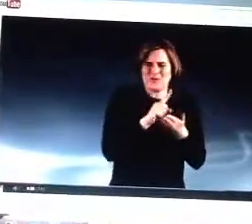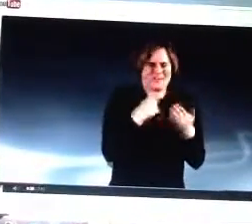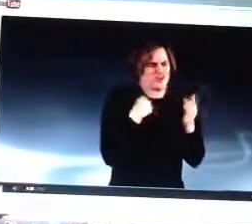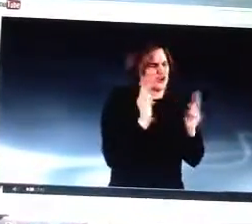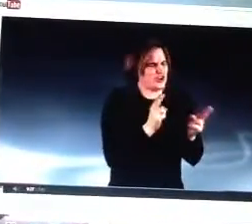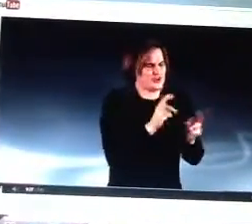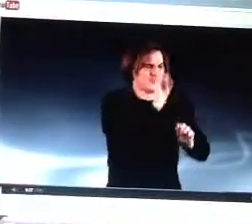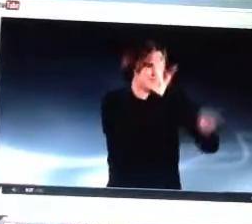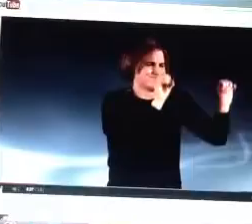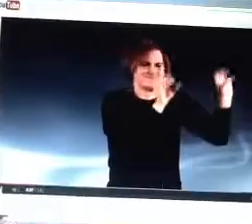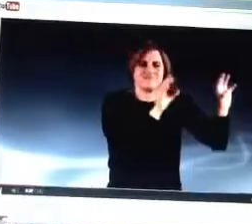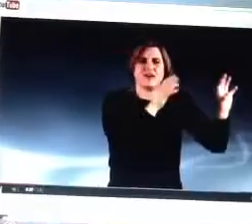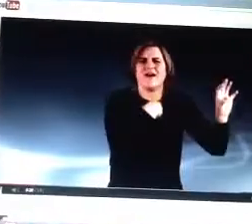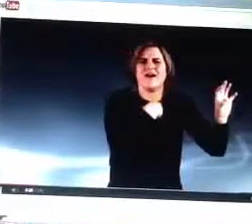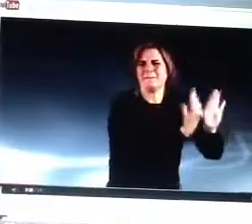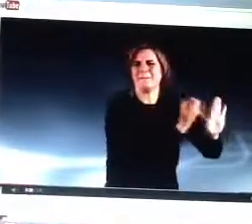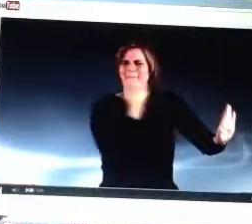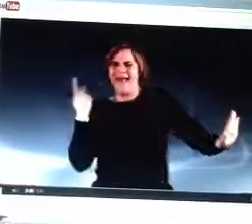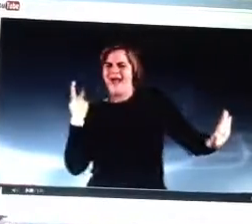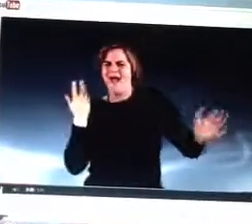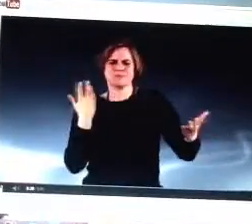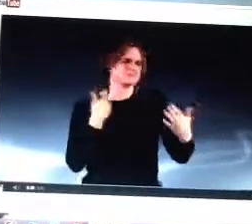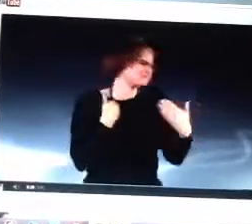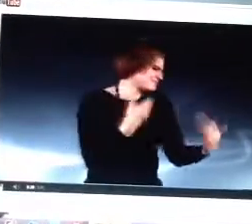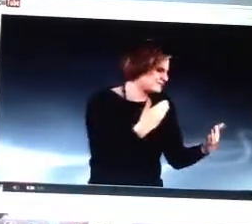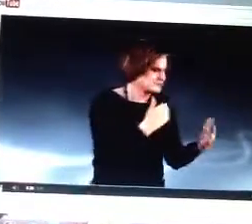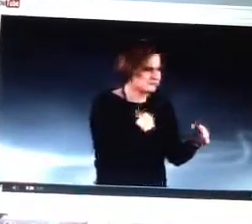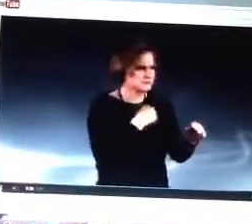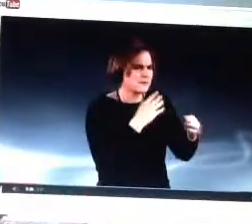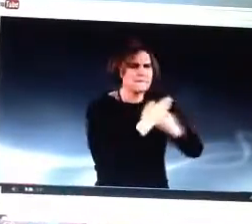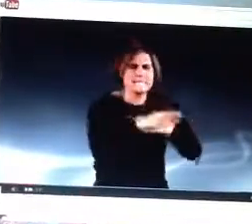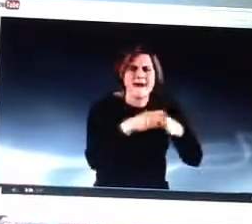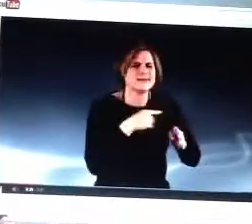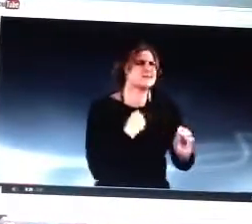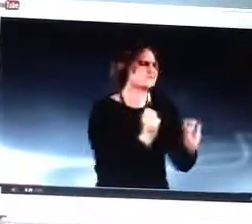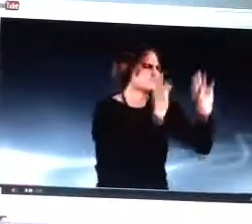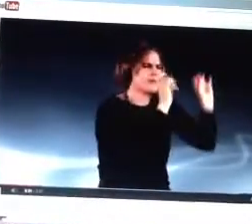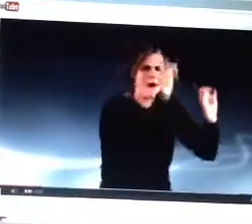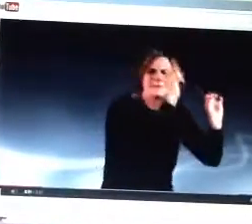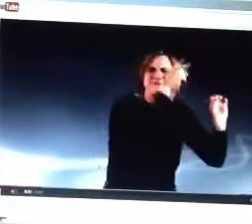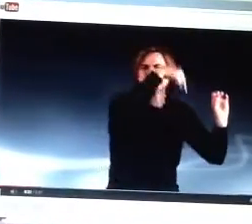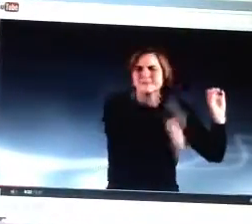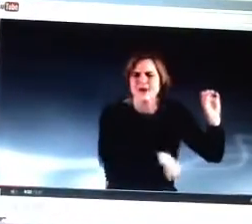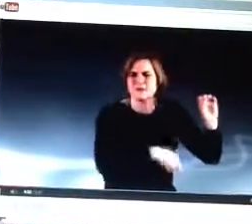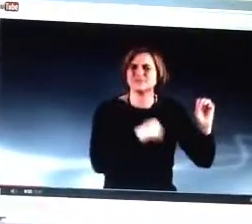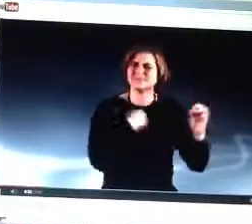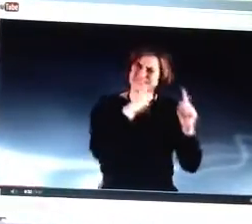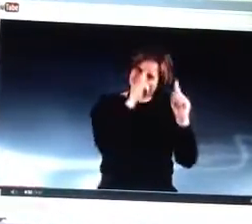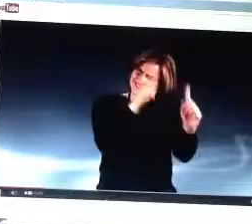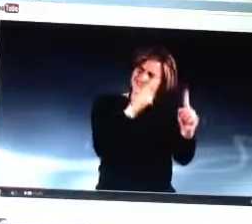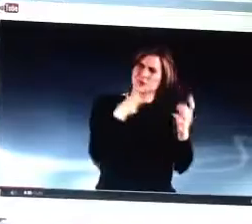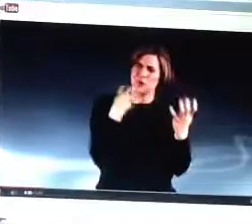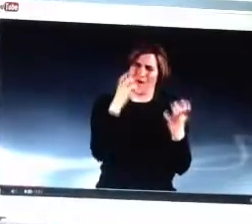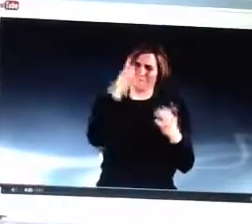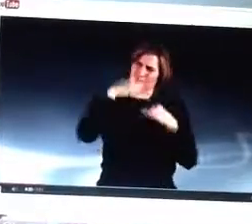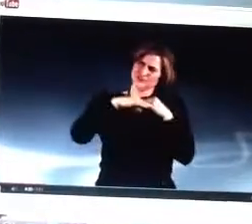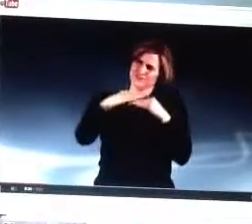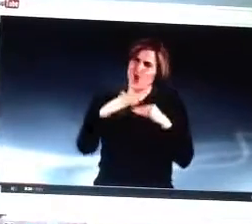went really fast. We packed everything up, and we took it there, and then we ended up coming back.